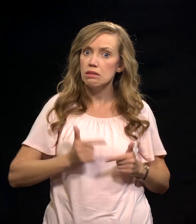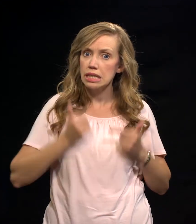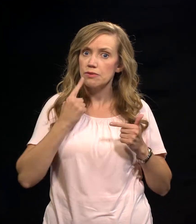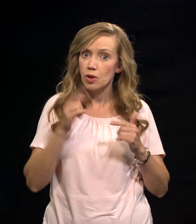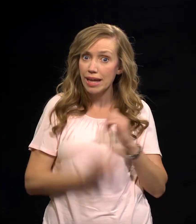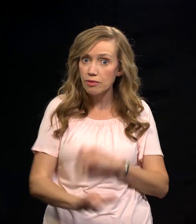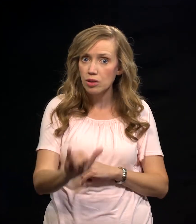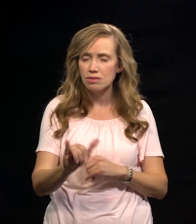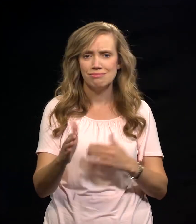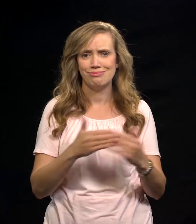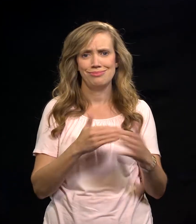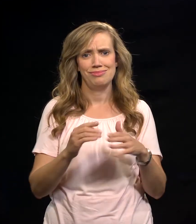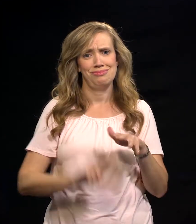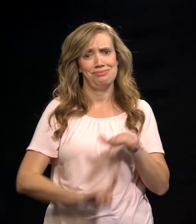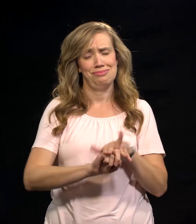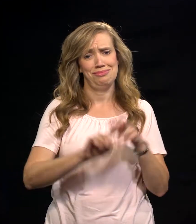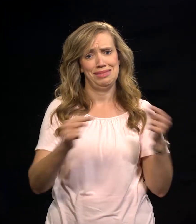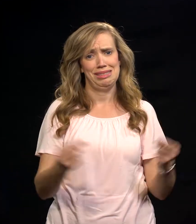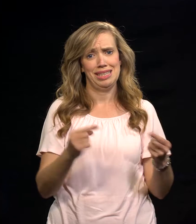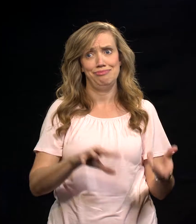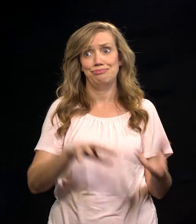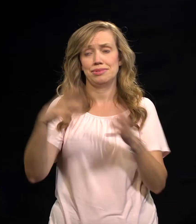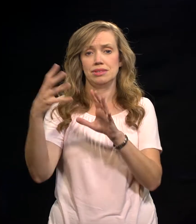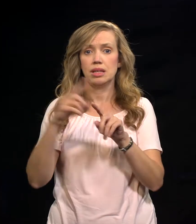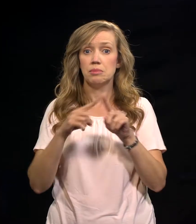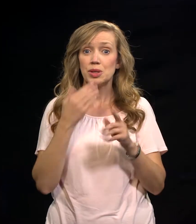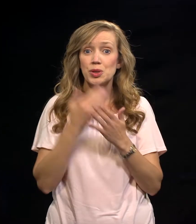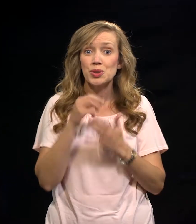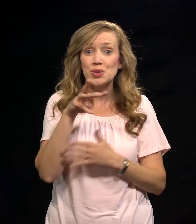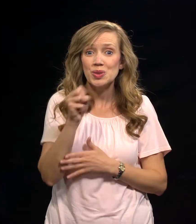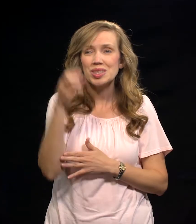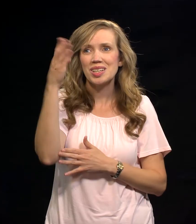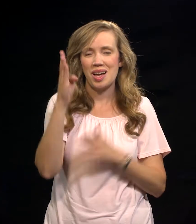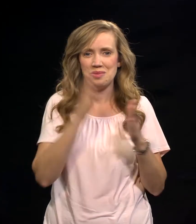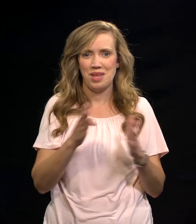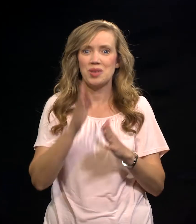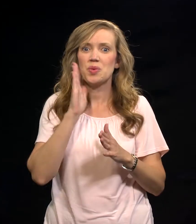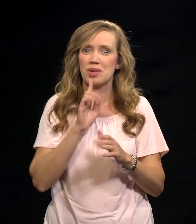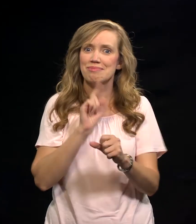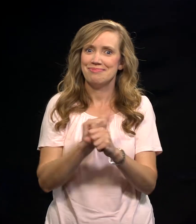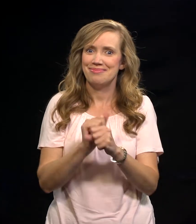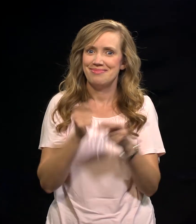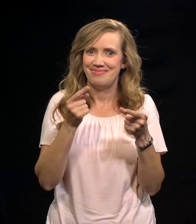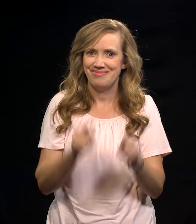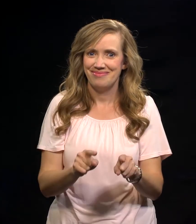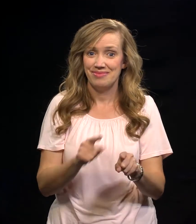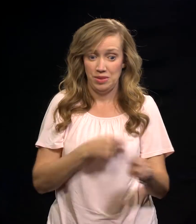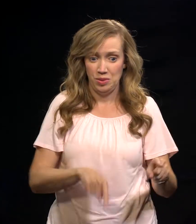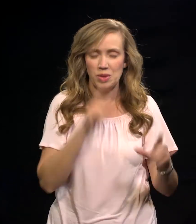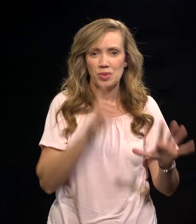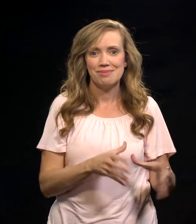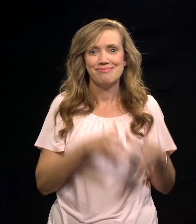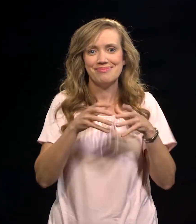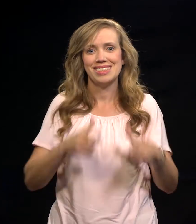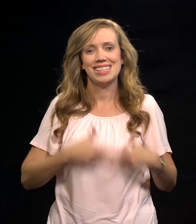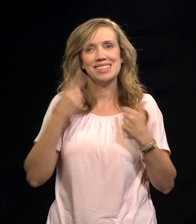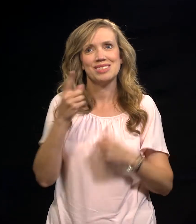of what sin has done, the good news is that God's wish is going to come true, and the saved will one day be with God and will live eternally. 1